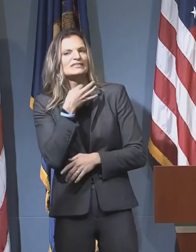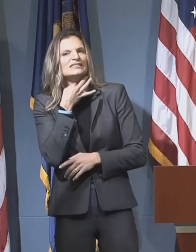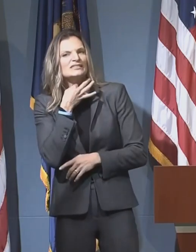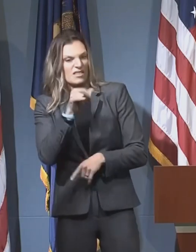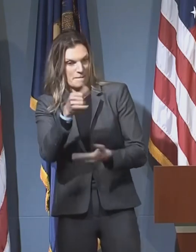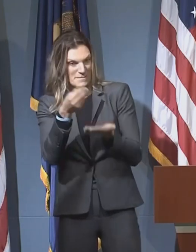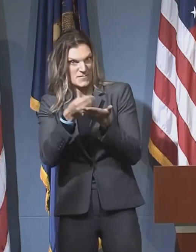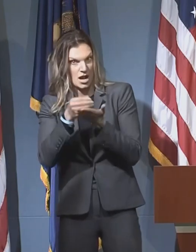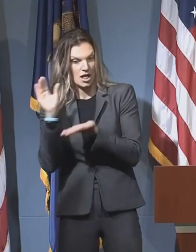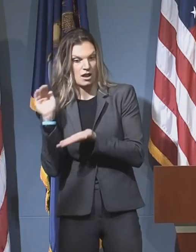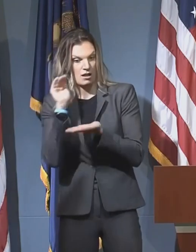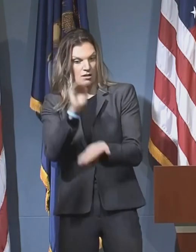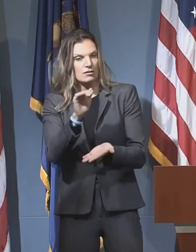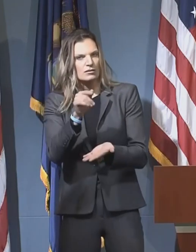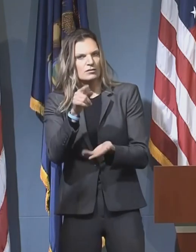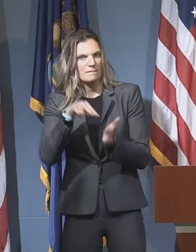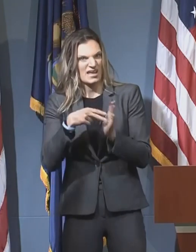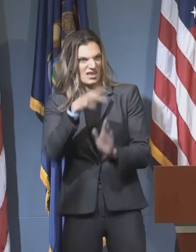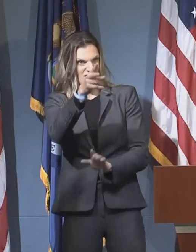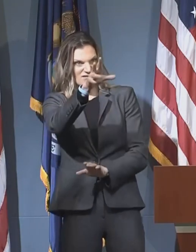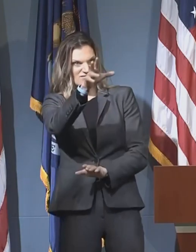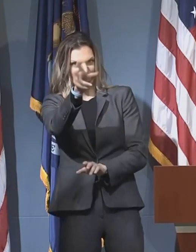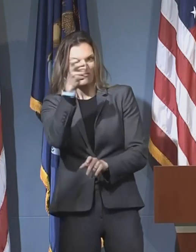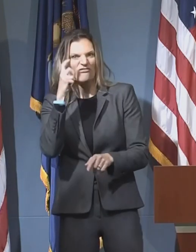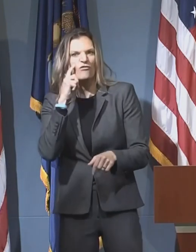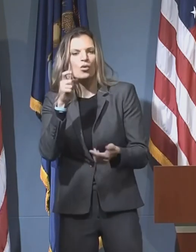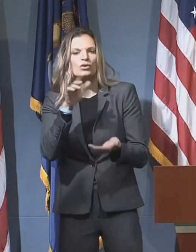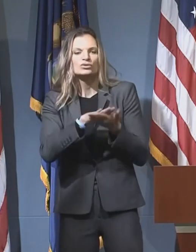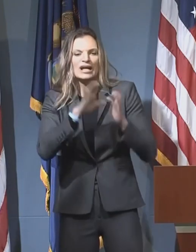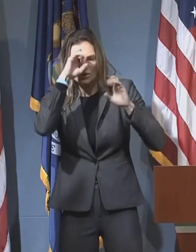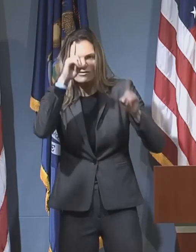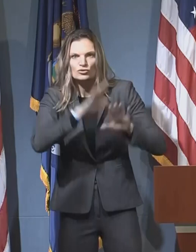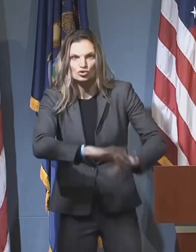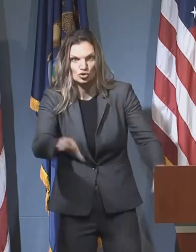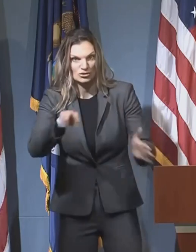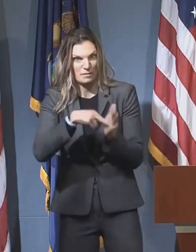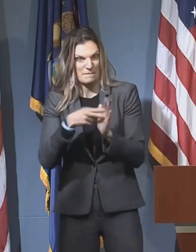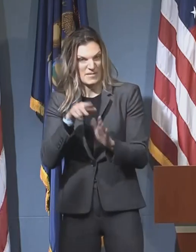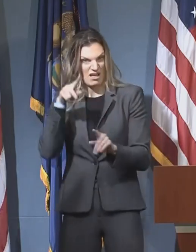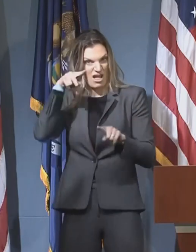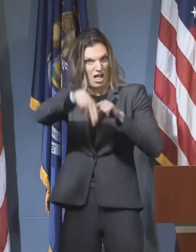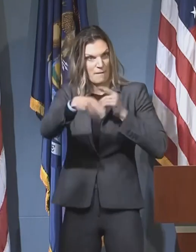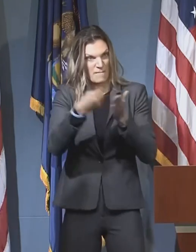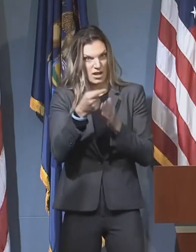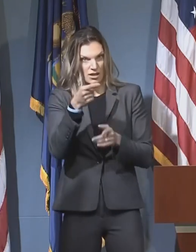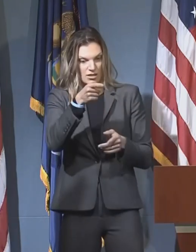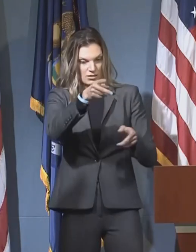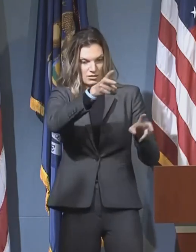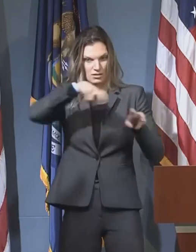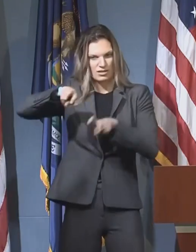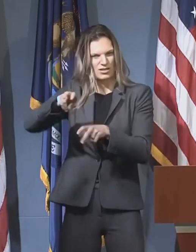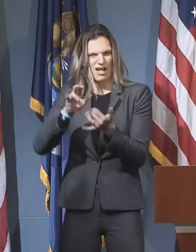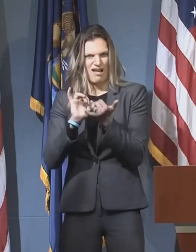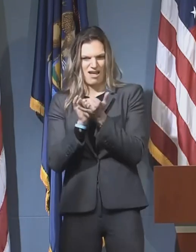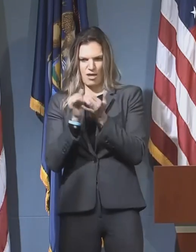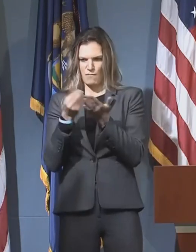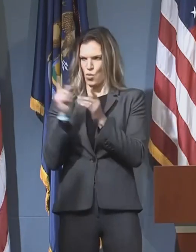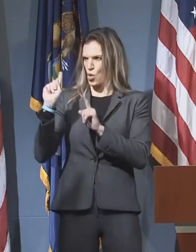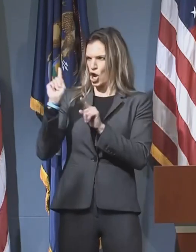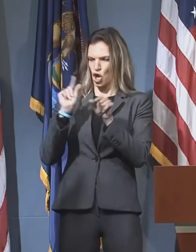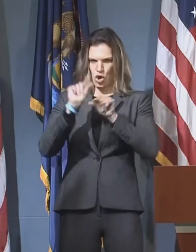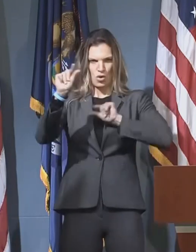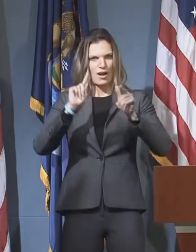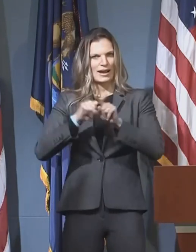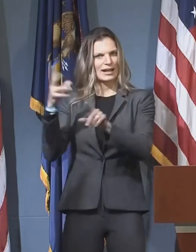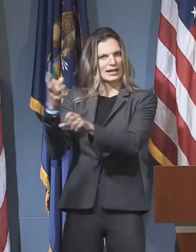-12 schools since it is education funding from the federal government at a time when we're seeing other frontline workers or teachers in many cases being asked to